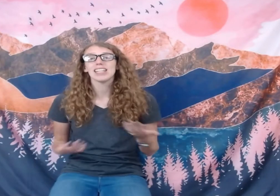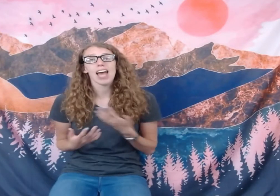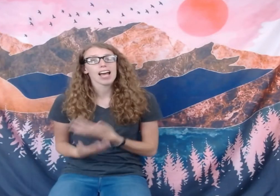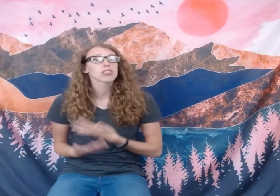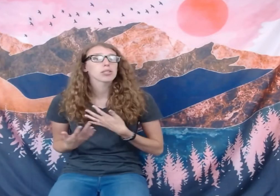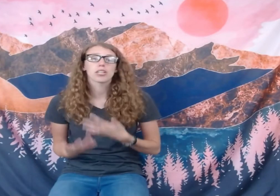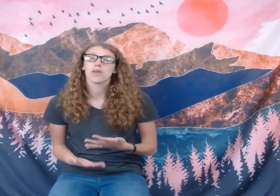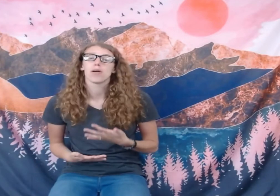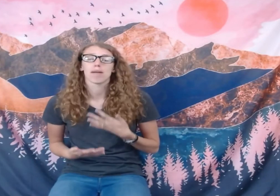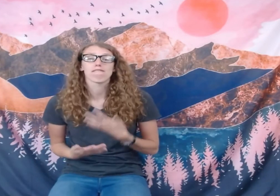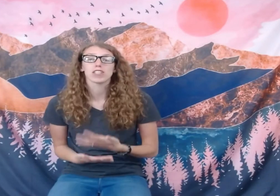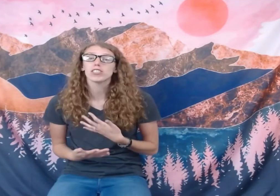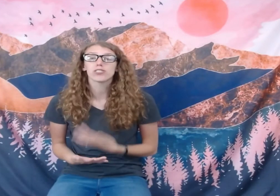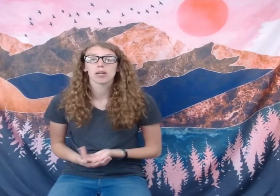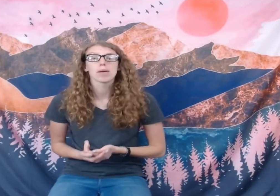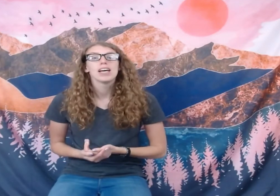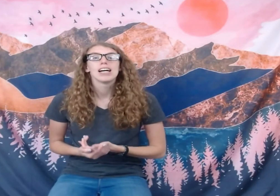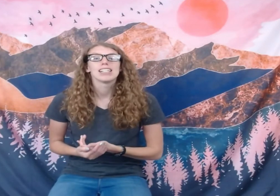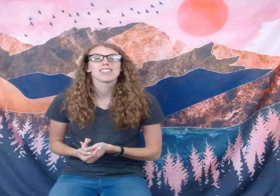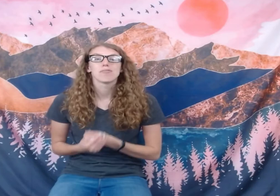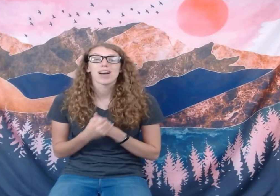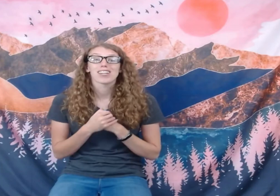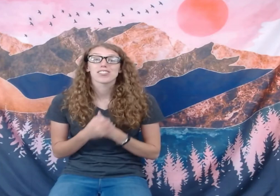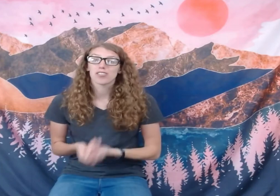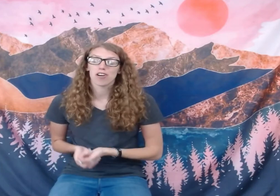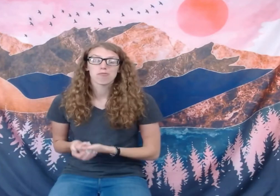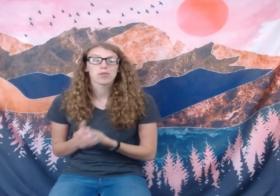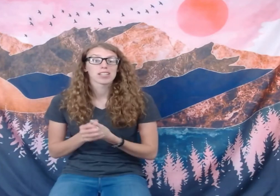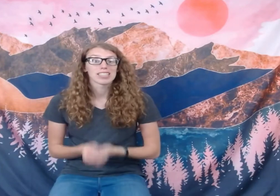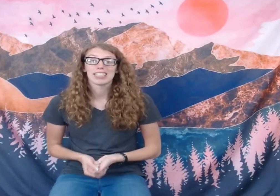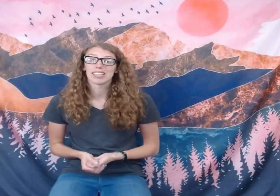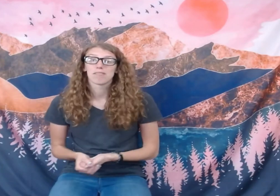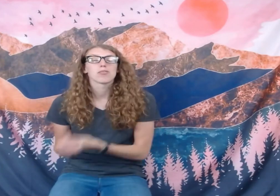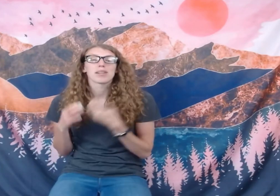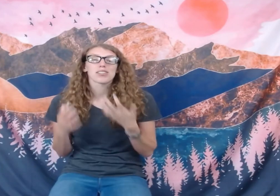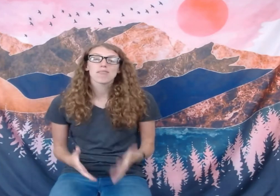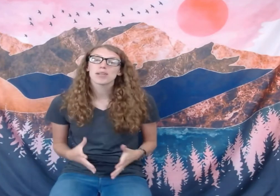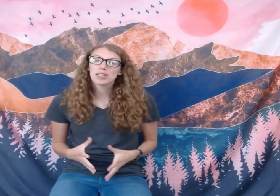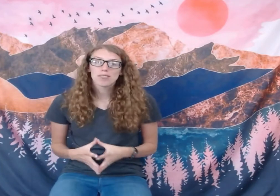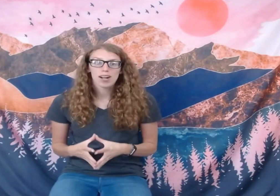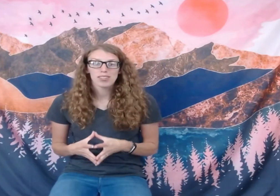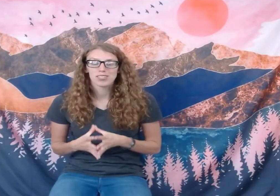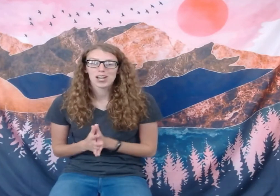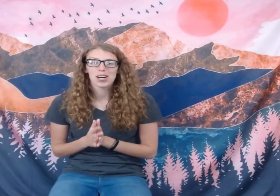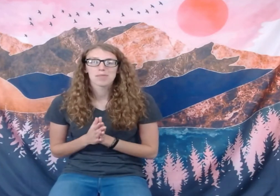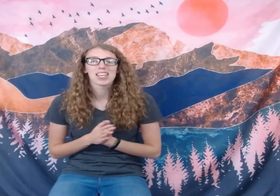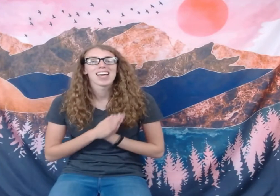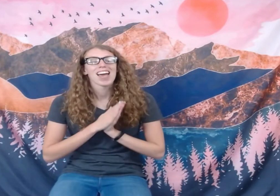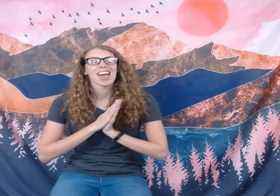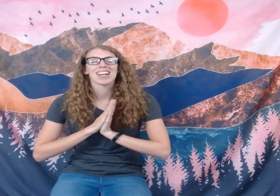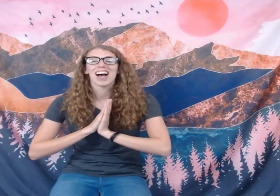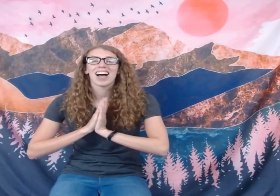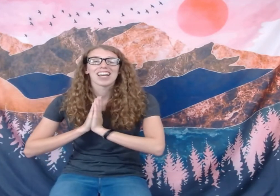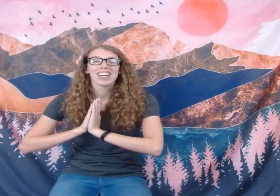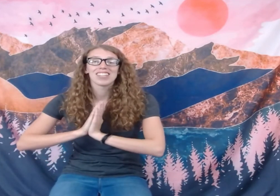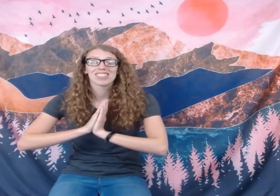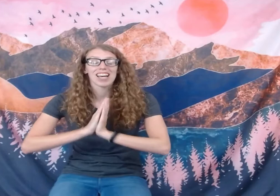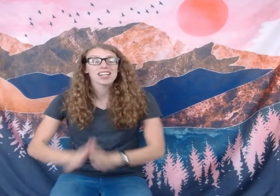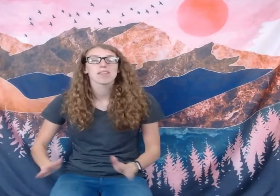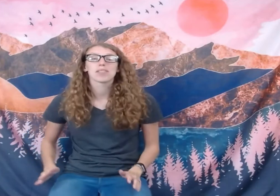didn't actually go on my first trip until my sophomore year. So my sophomore year of college comes and I signed up